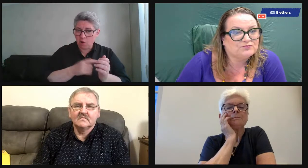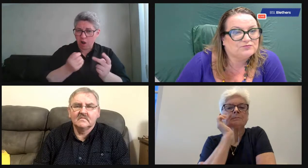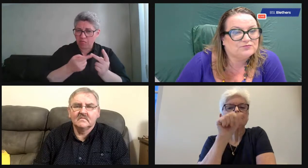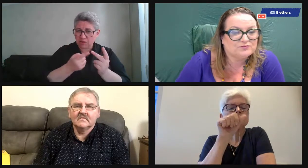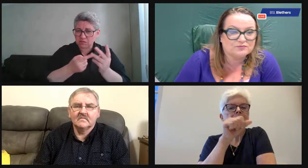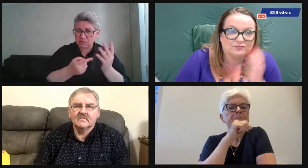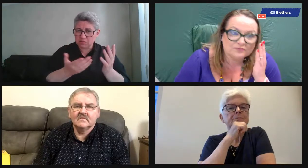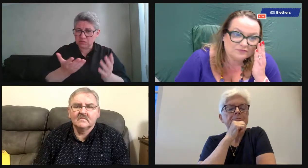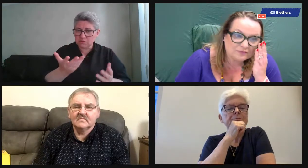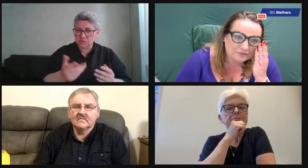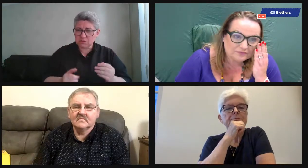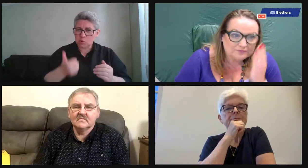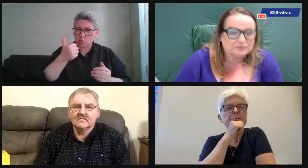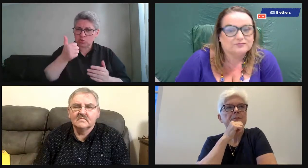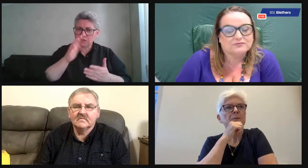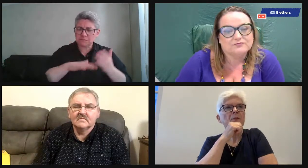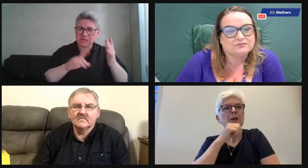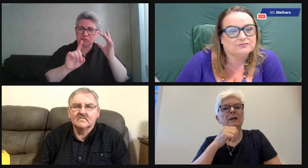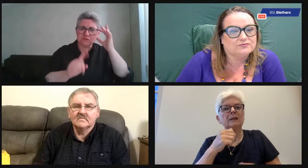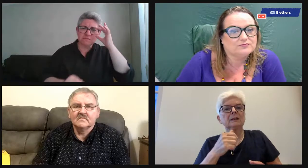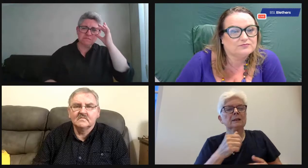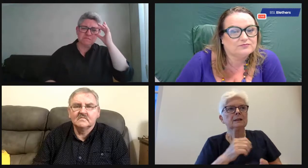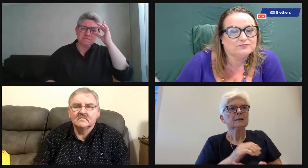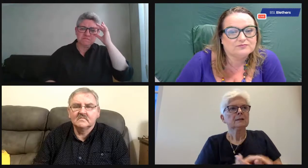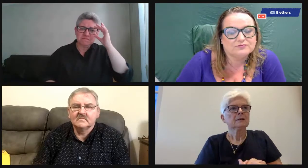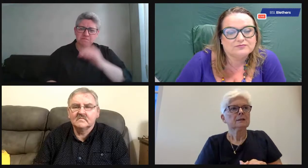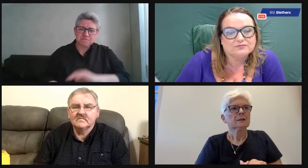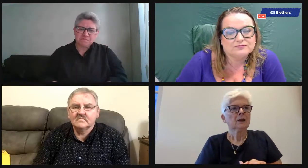Commonwealth Games, Lillian, or do you have something else that's springing to mind?